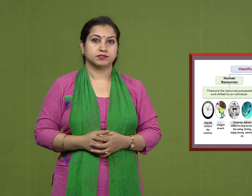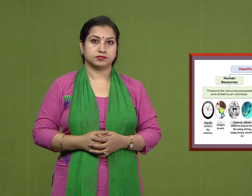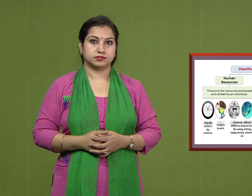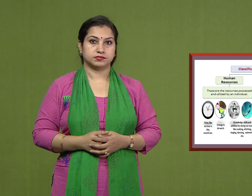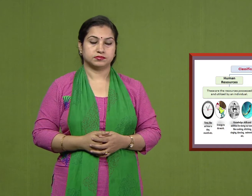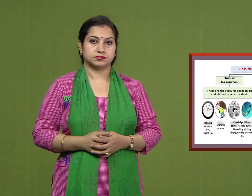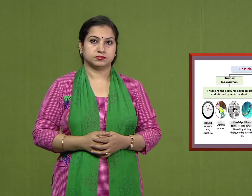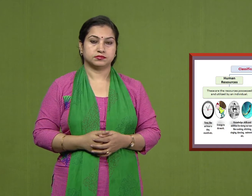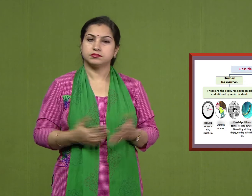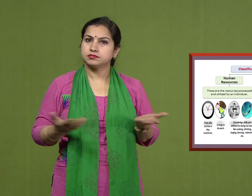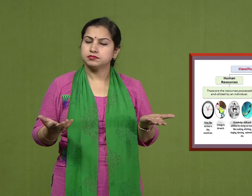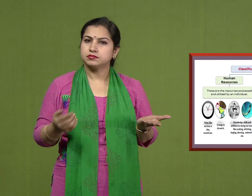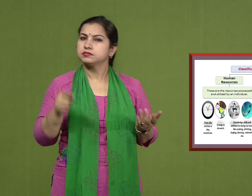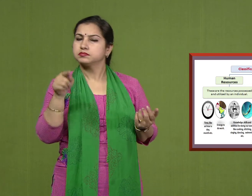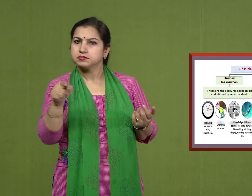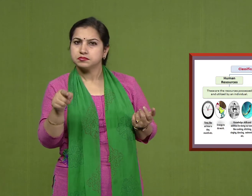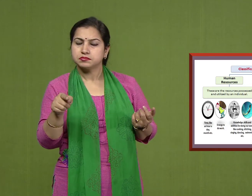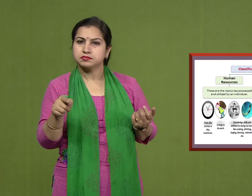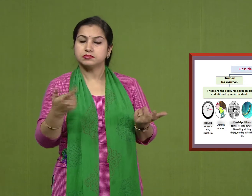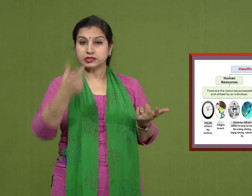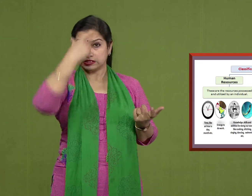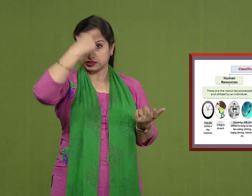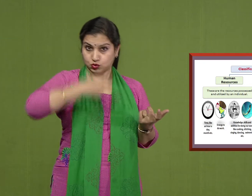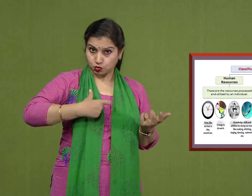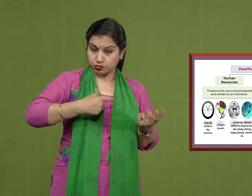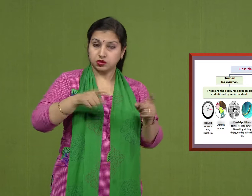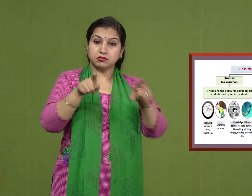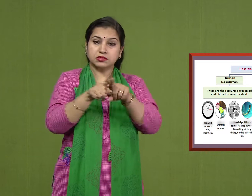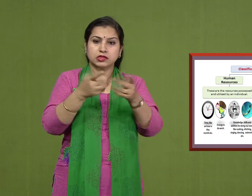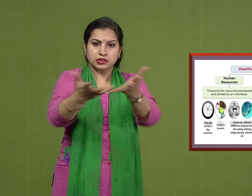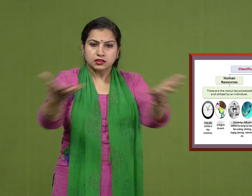So, what is human and non-human resources?